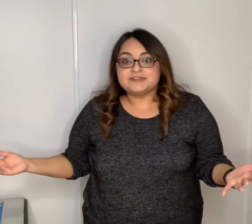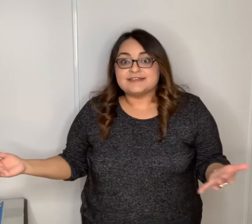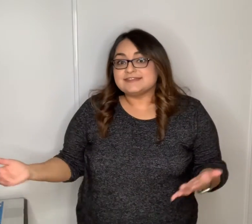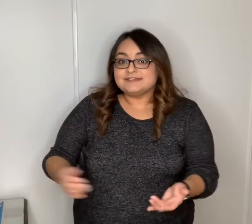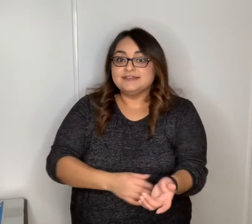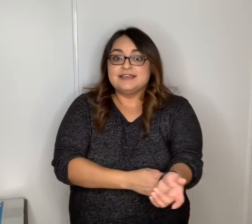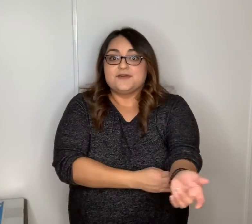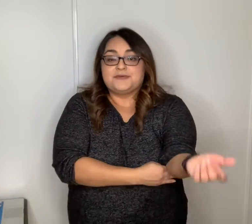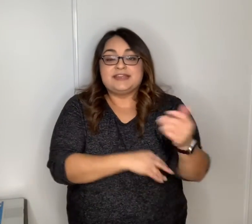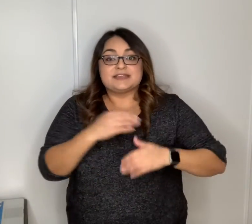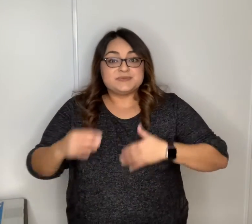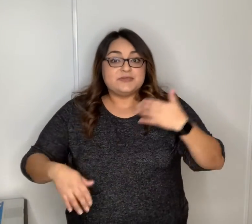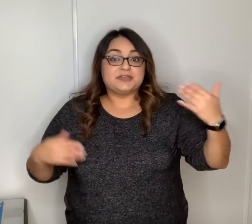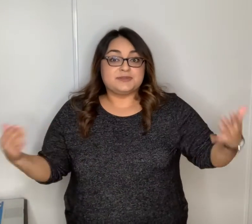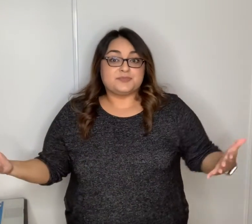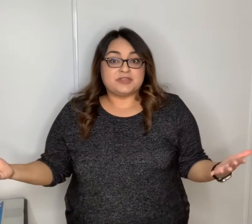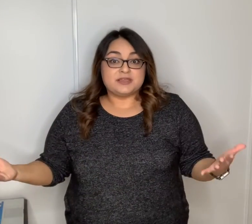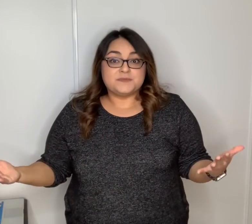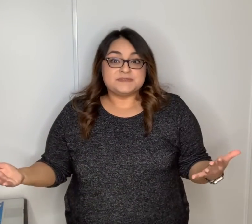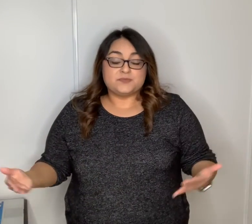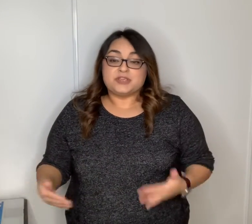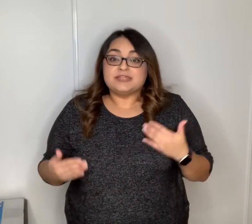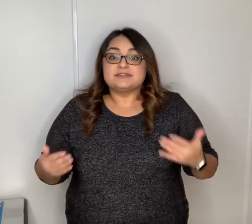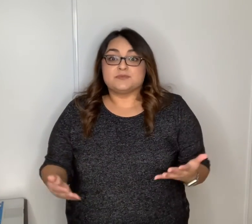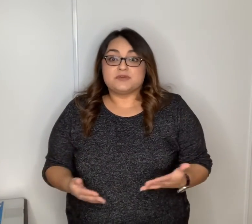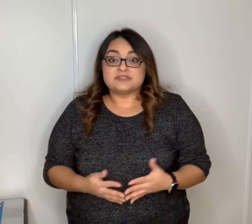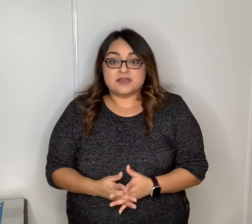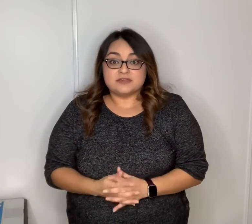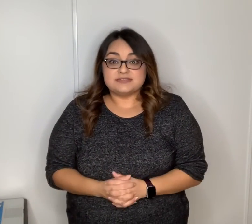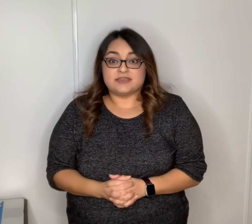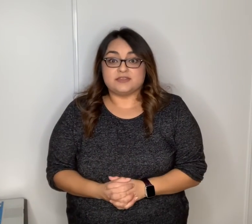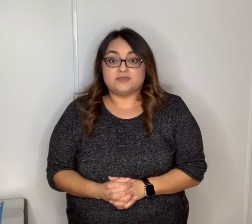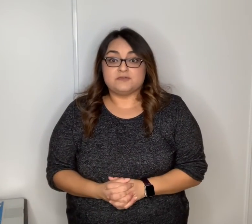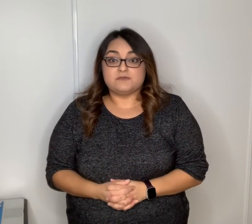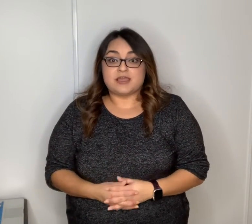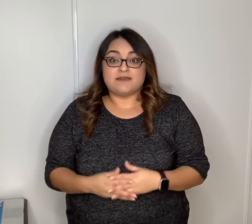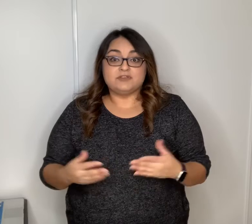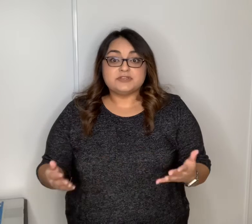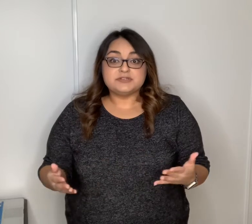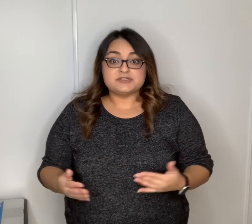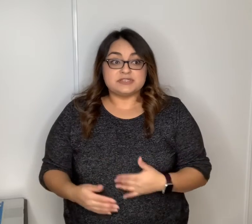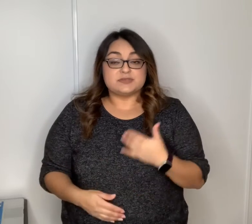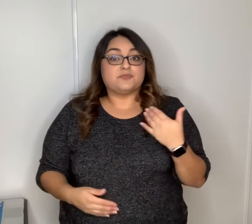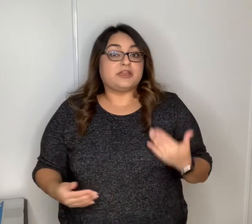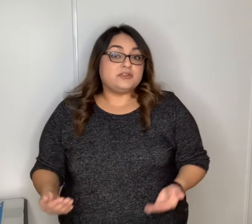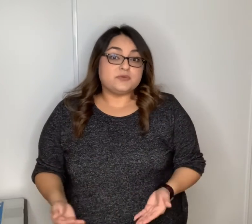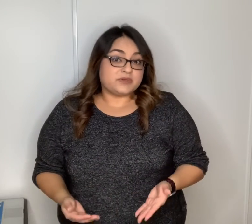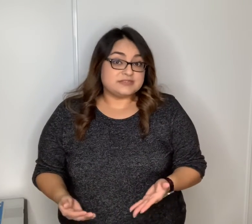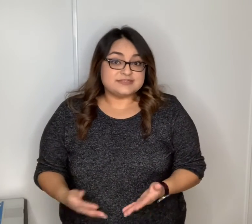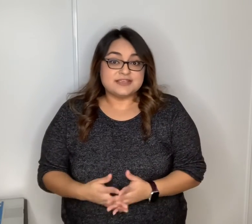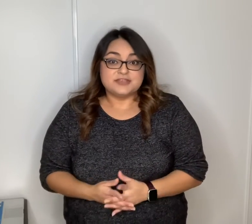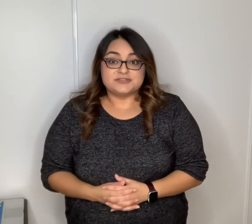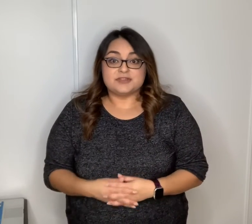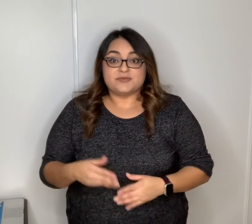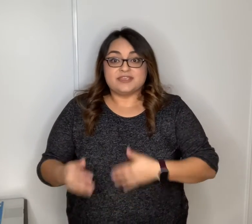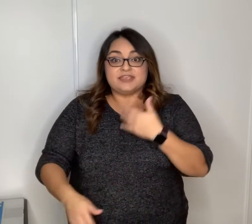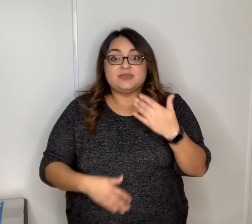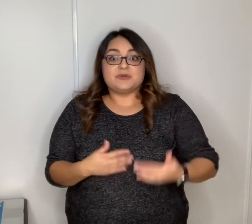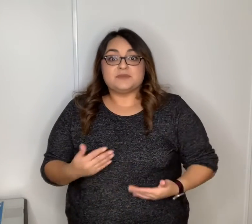lesson. Next week we're going to bring in some more songs. That you have learned. And some brand new ones. So that we can keep our